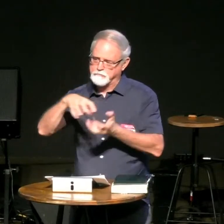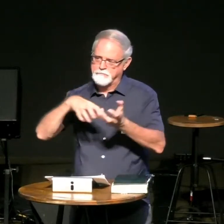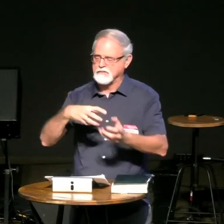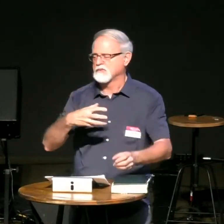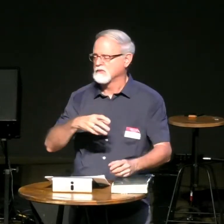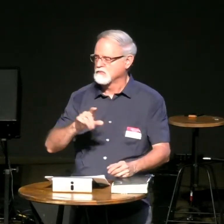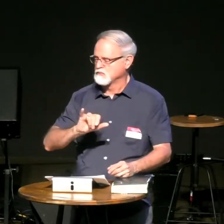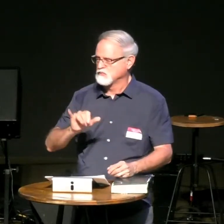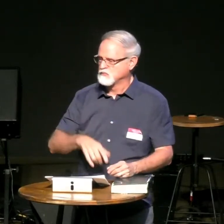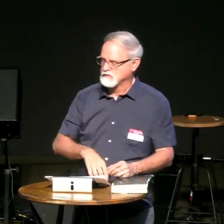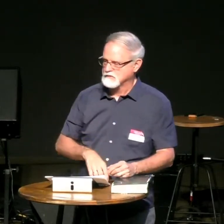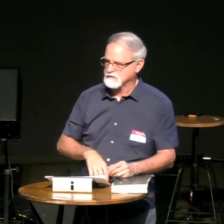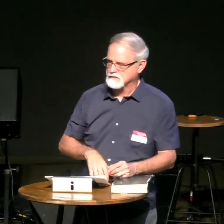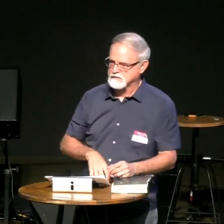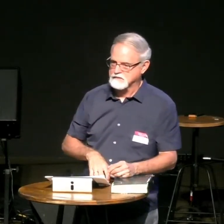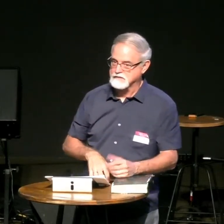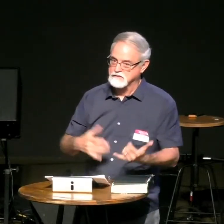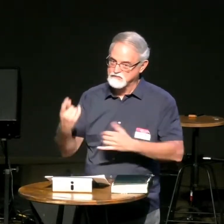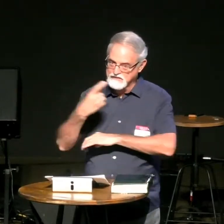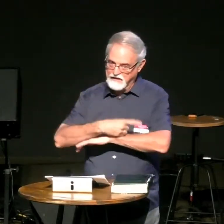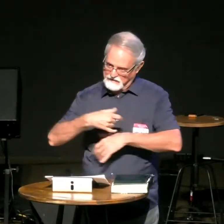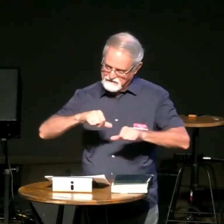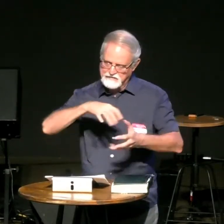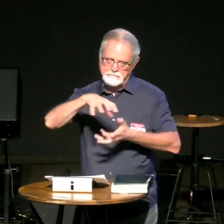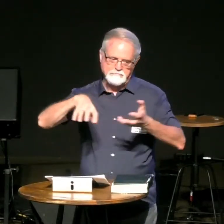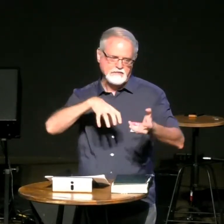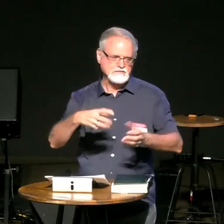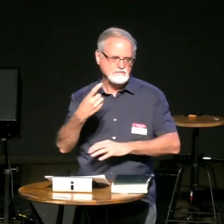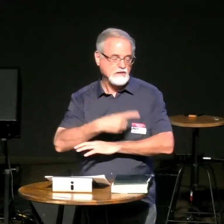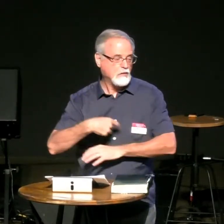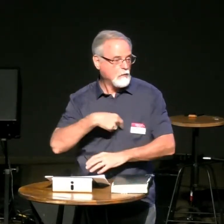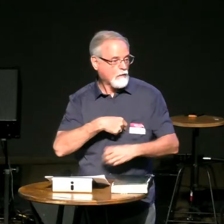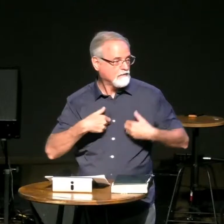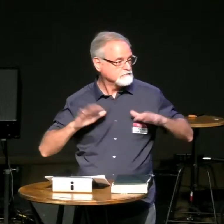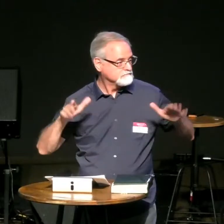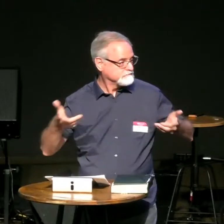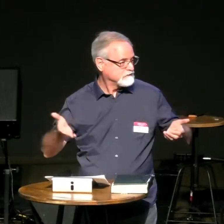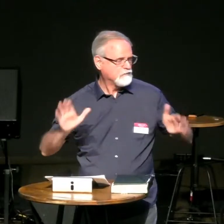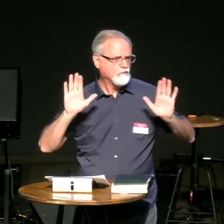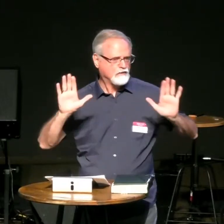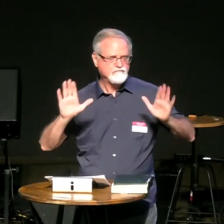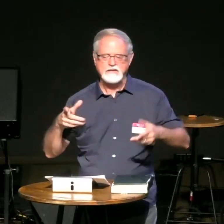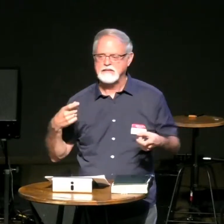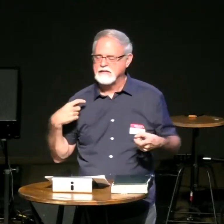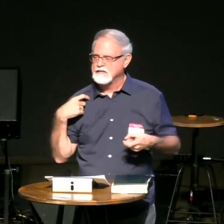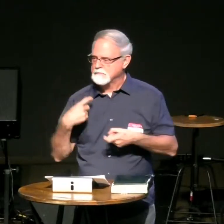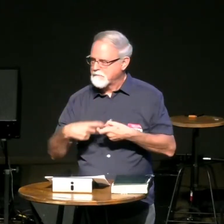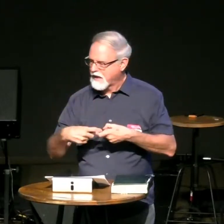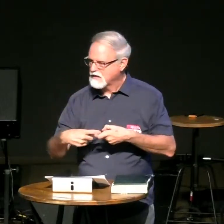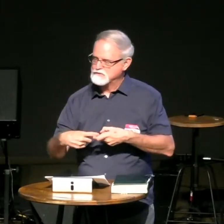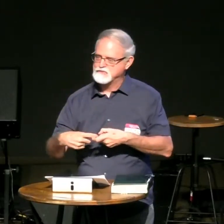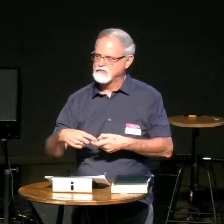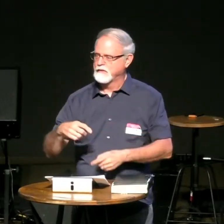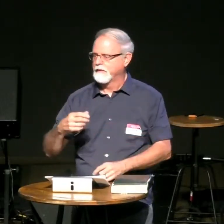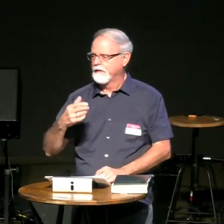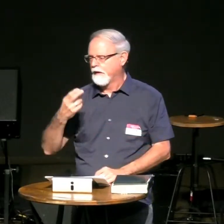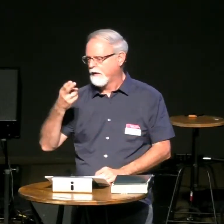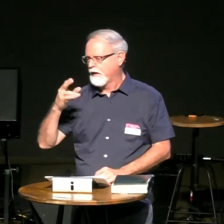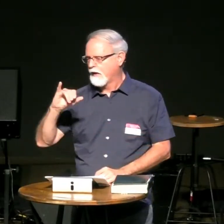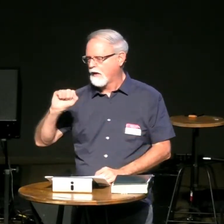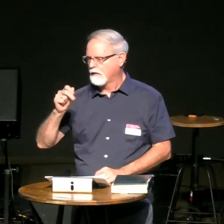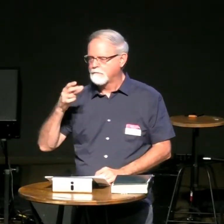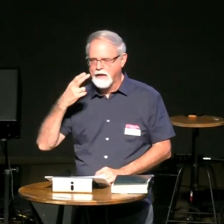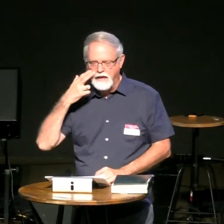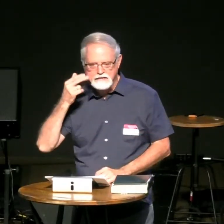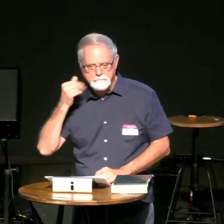you know back in israel's time they were mixed together too you know that right and here we are wonderful example we have a